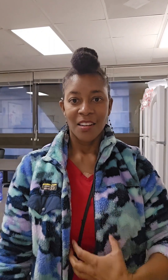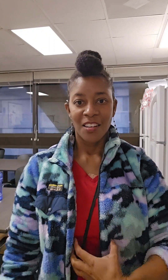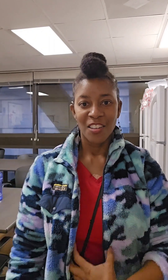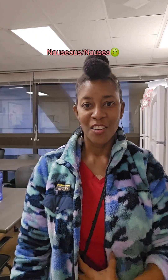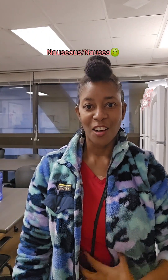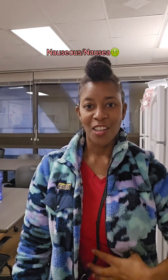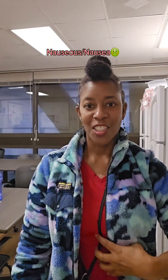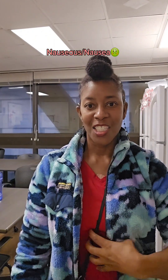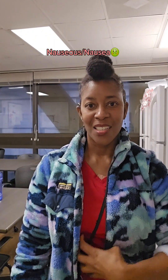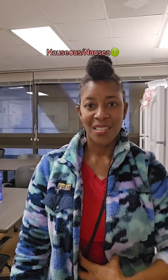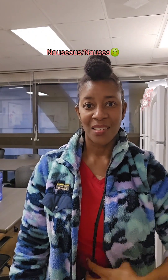Nauseous.